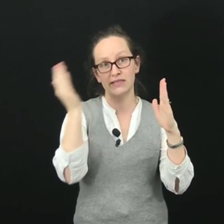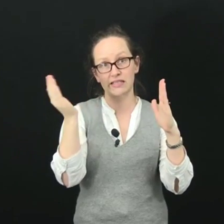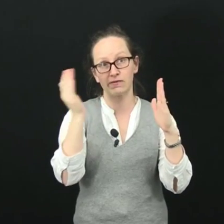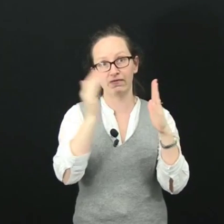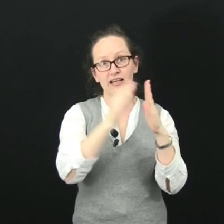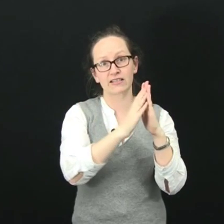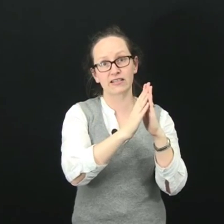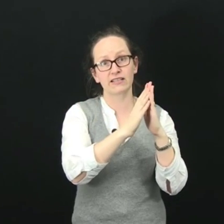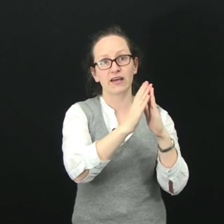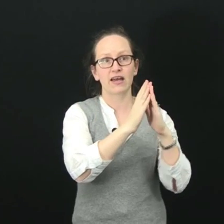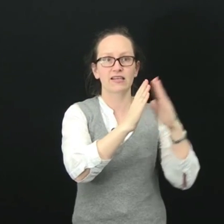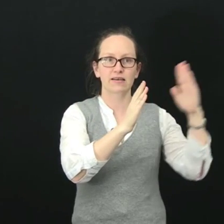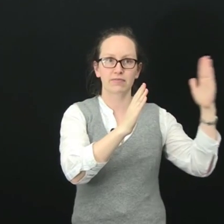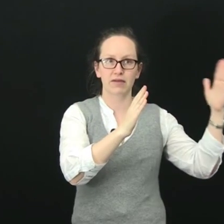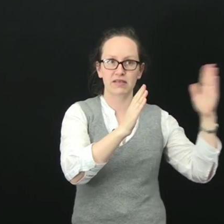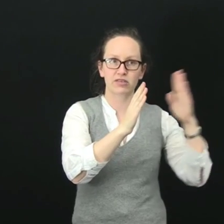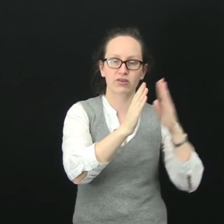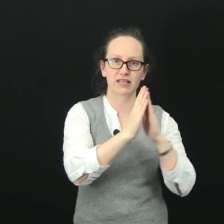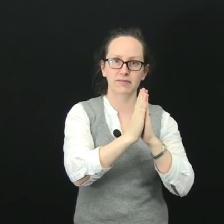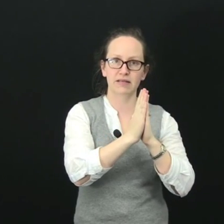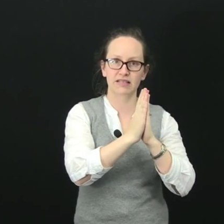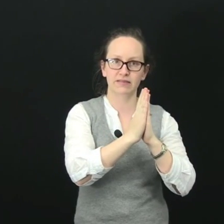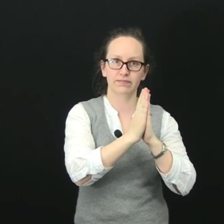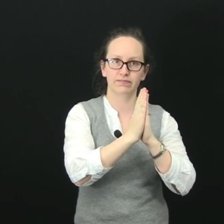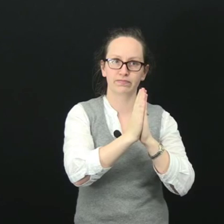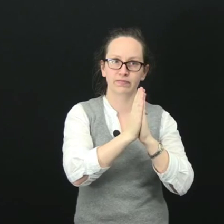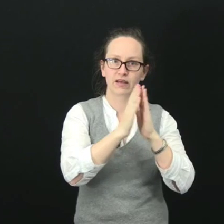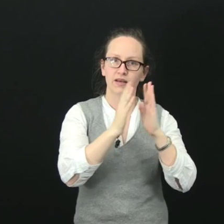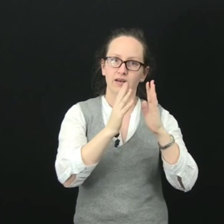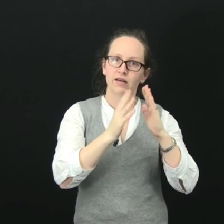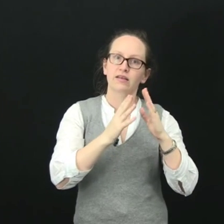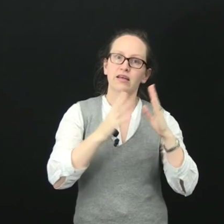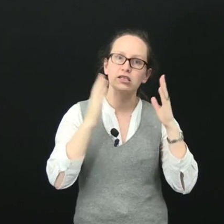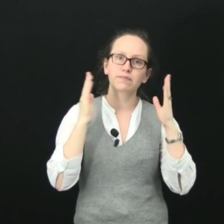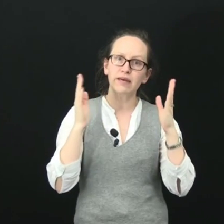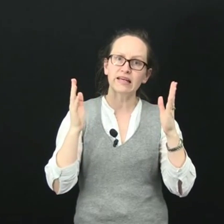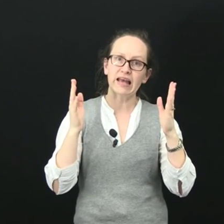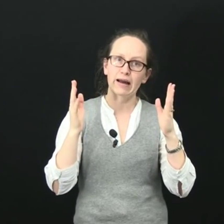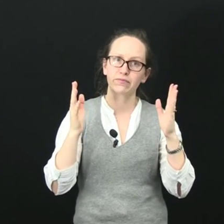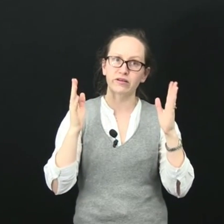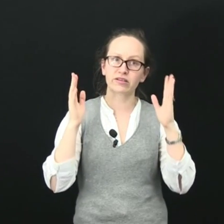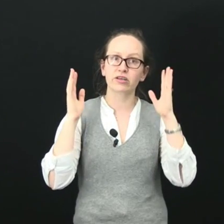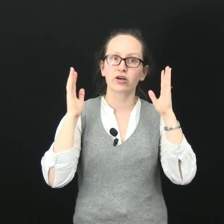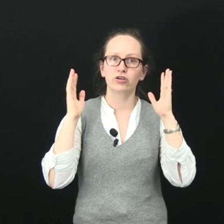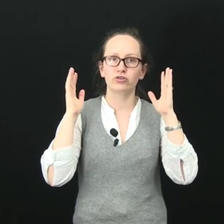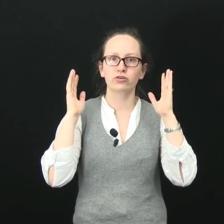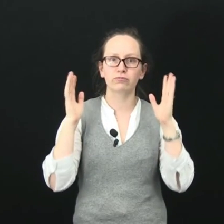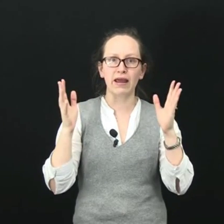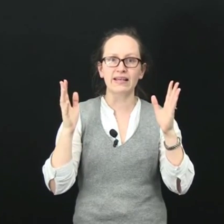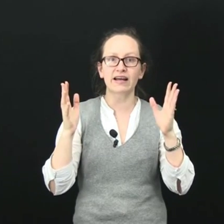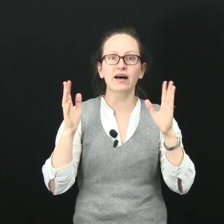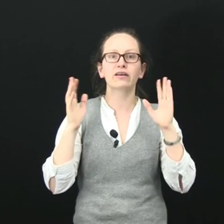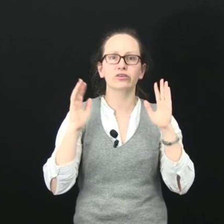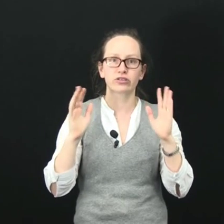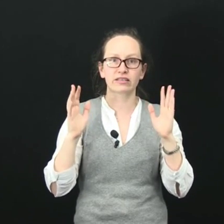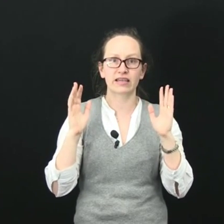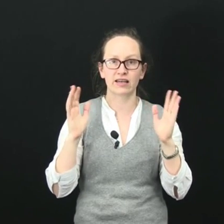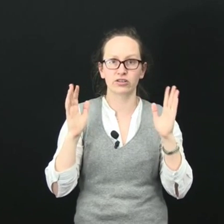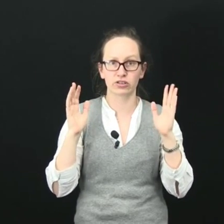it's reflected and sometimes it's transmitted. Now speed cameras use radar to detect your